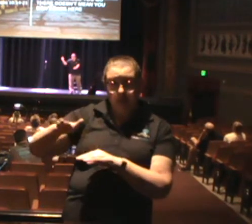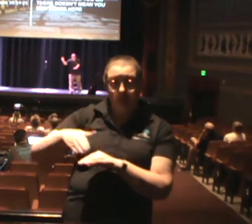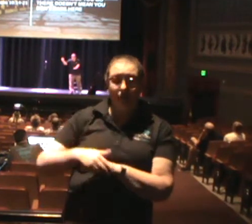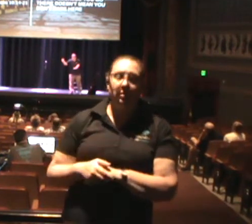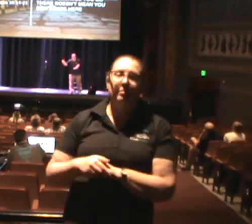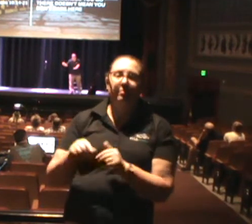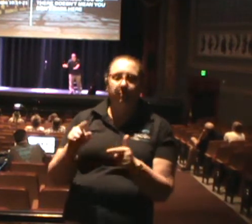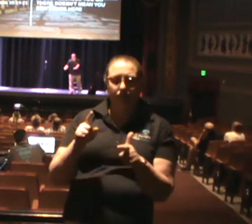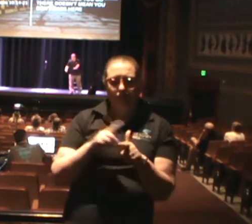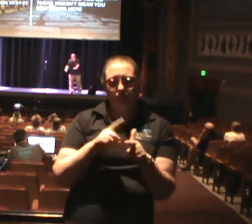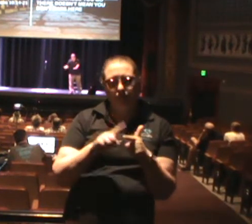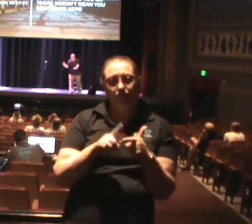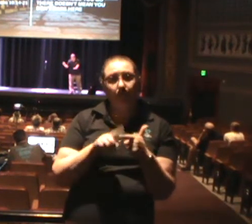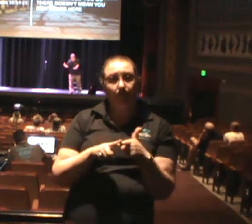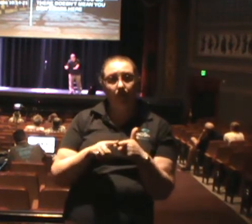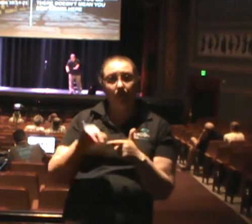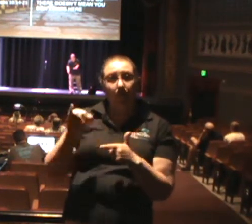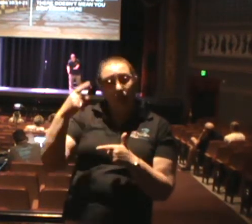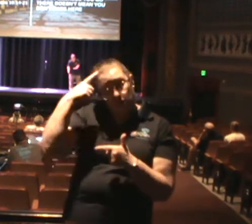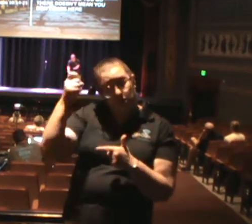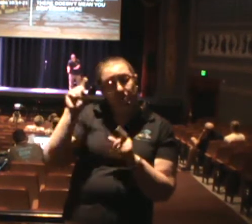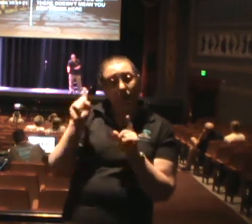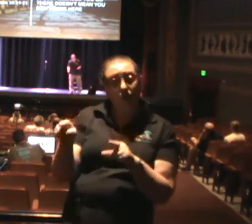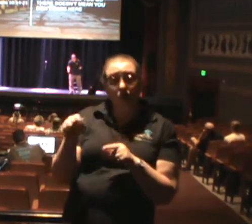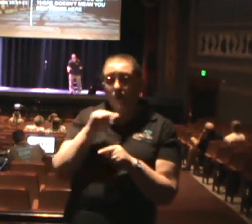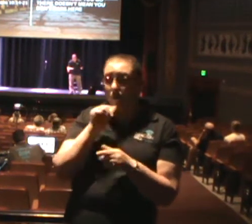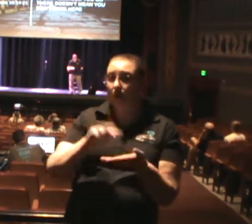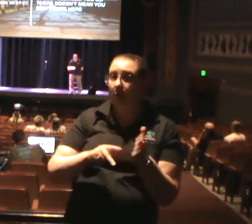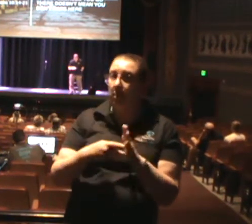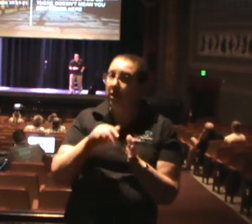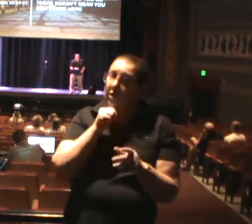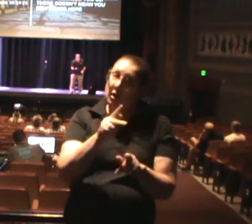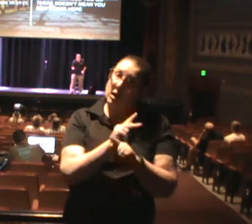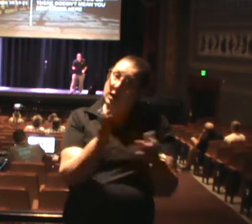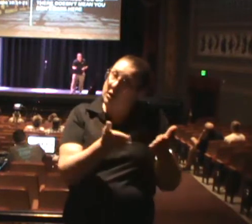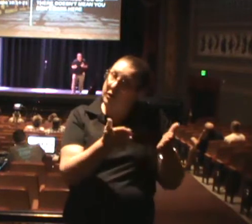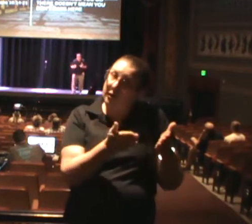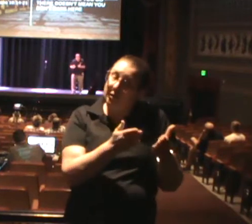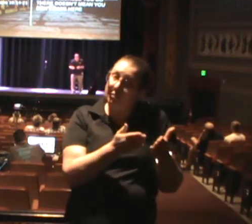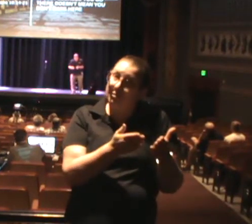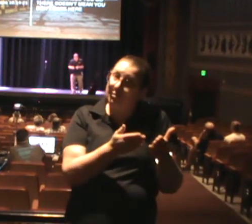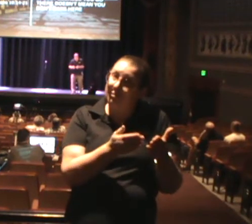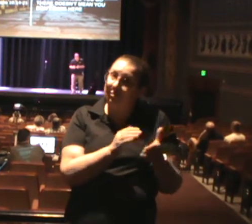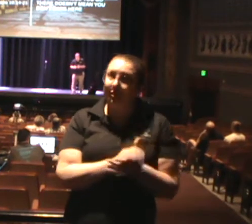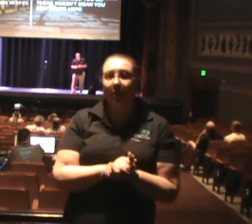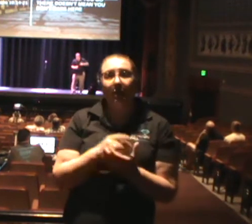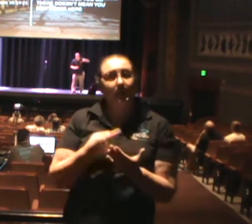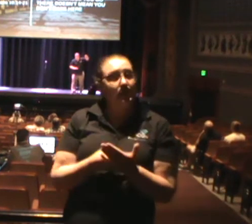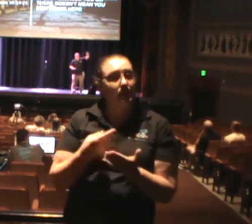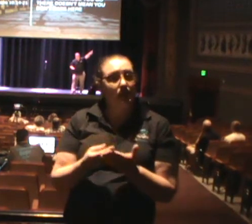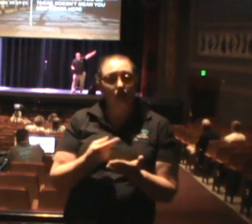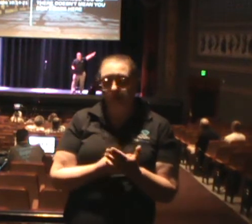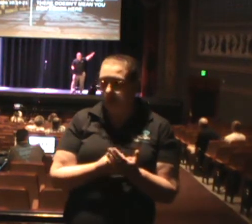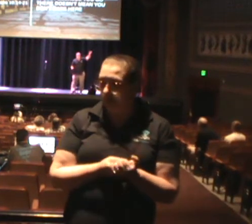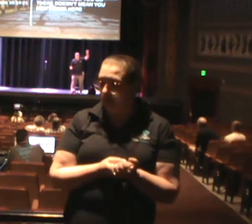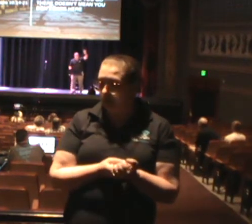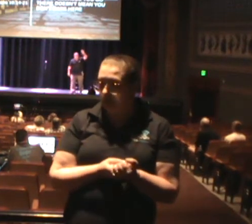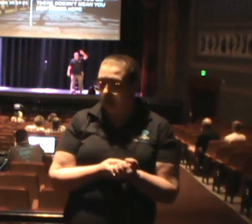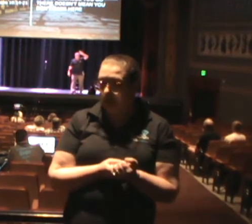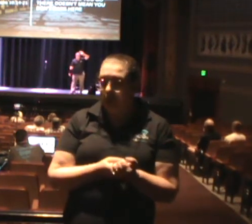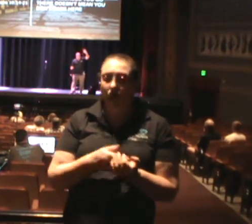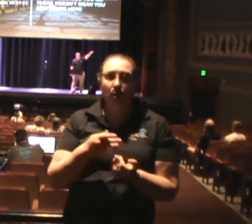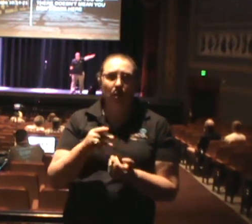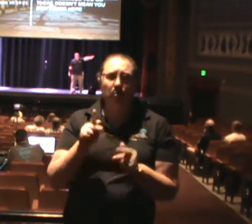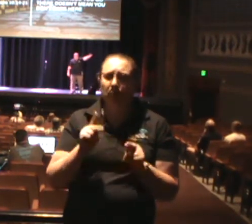just because you go there doesn't mean you don't care here. See, I think the misnomer is that because we go to